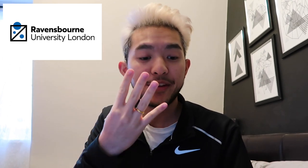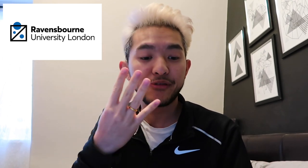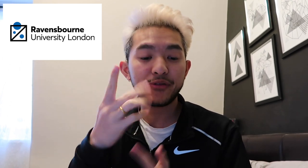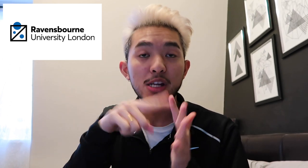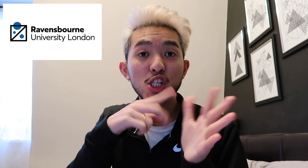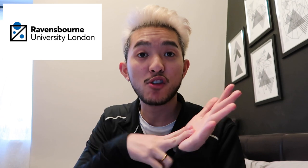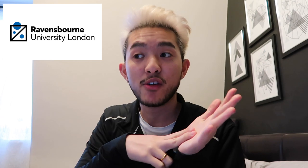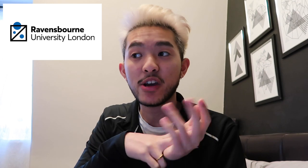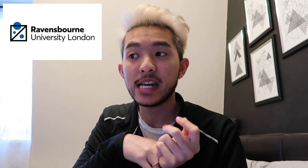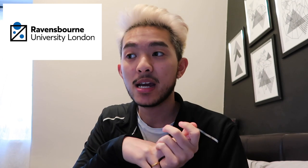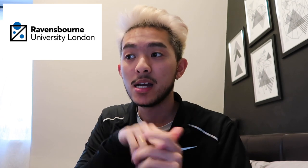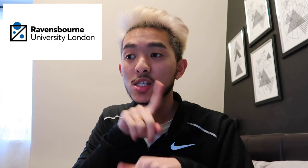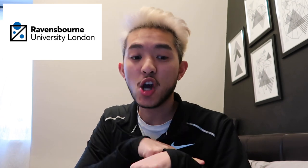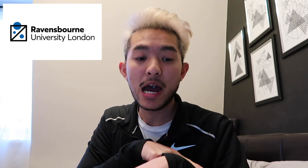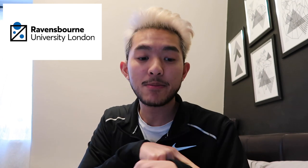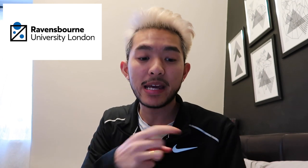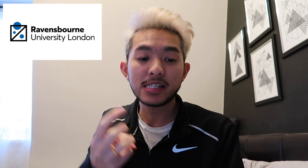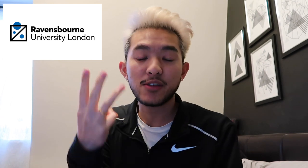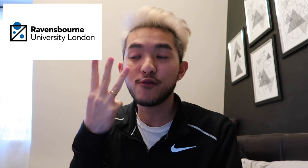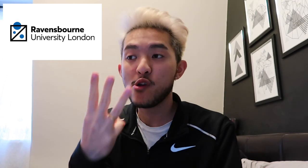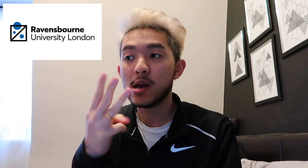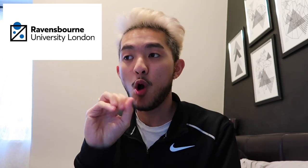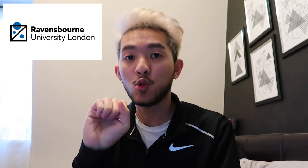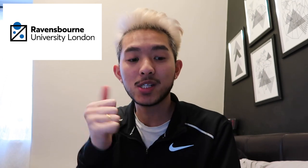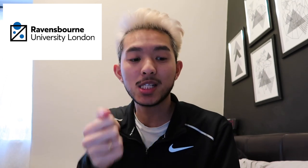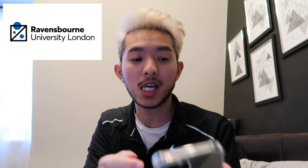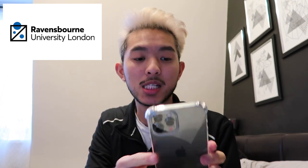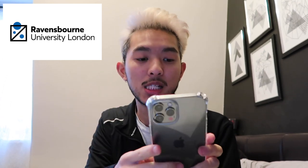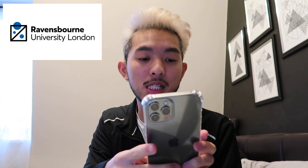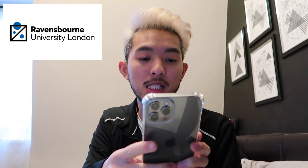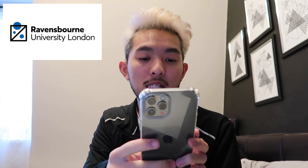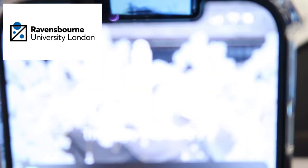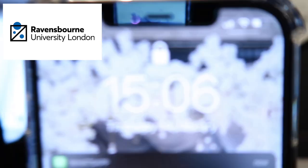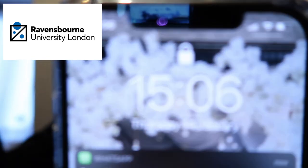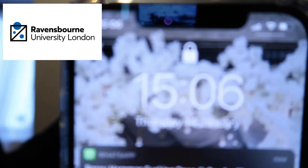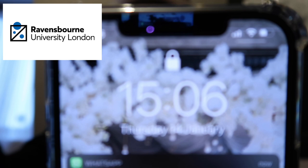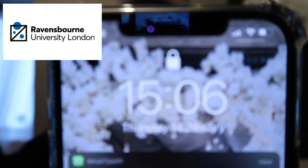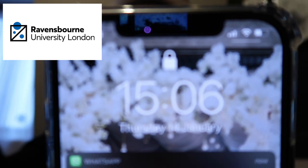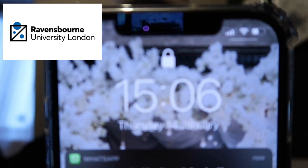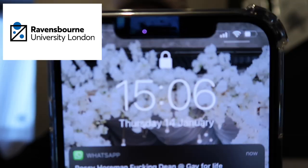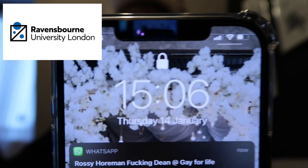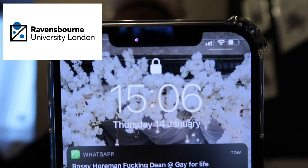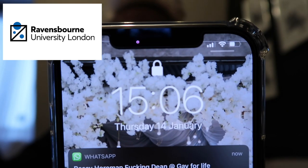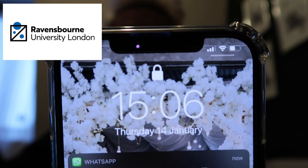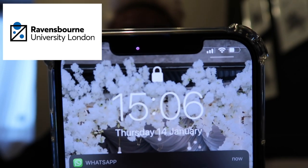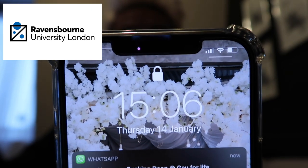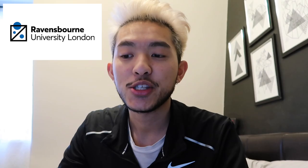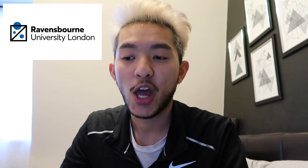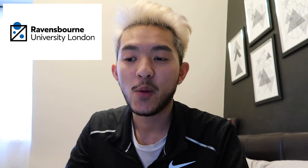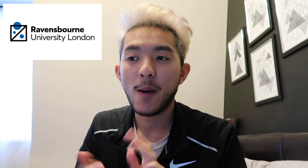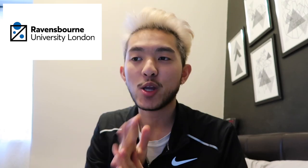9. Sorry, time is 3 or 6, so I'm